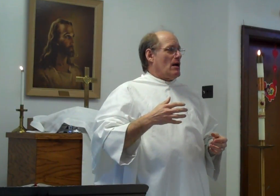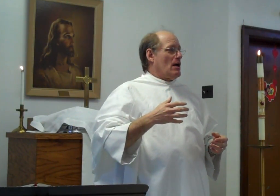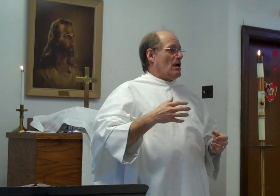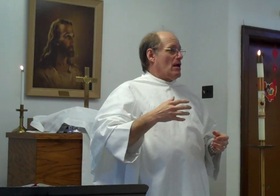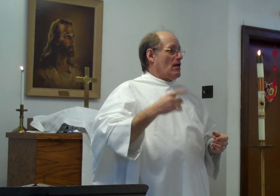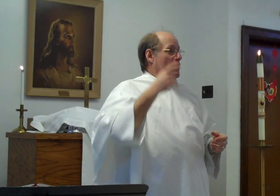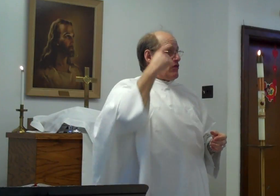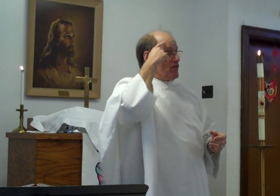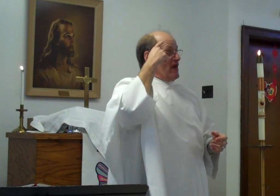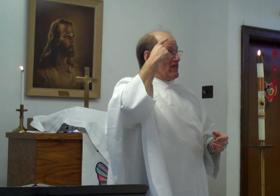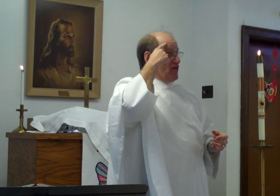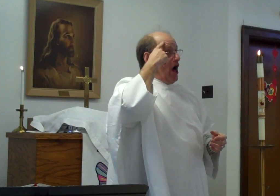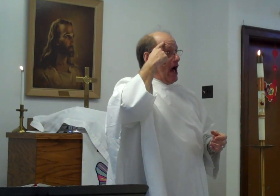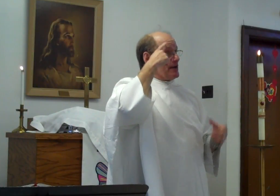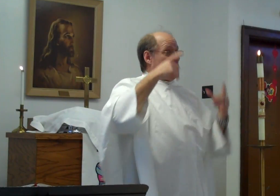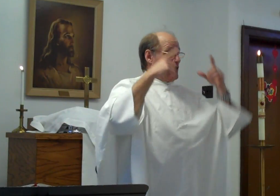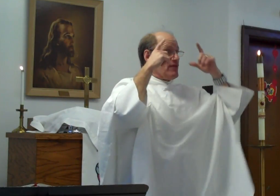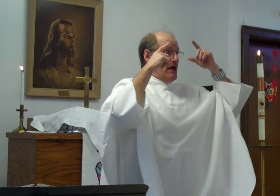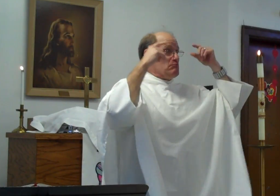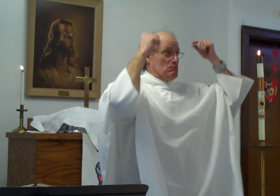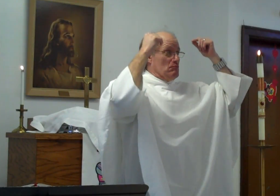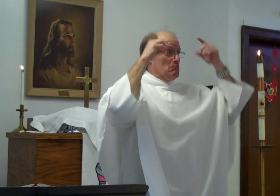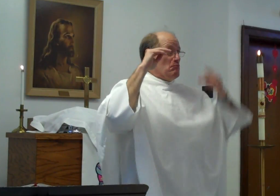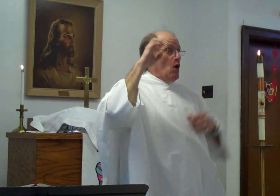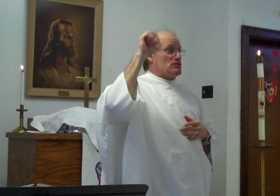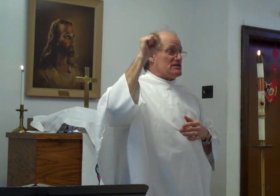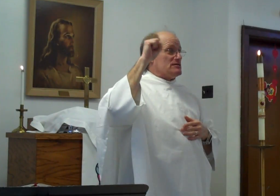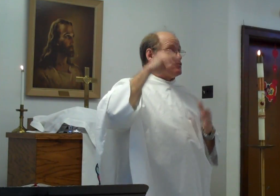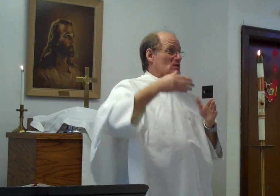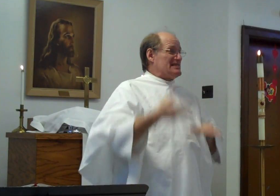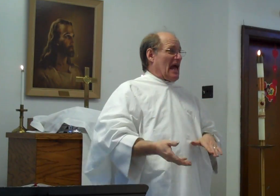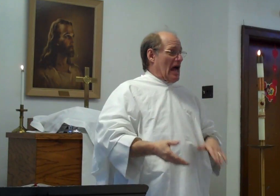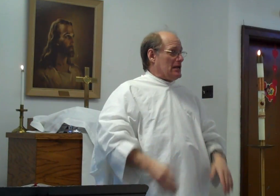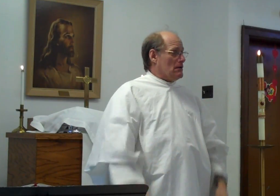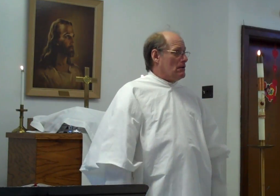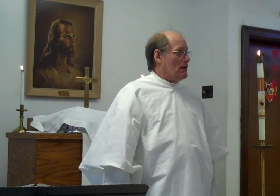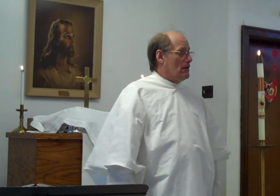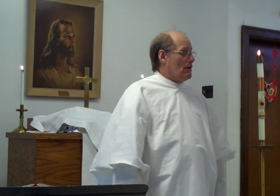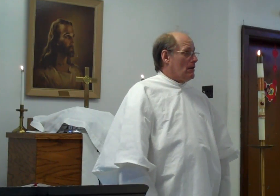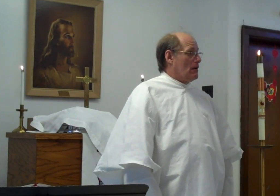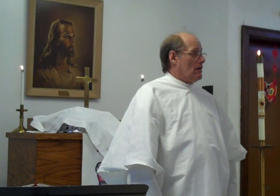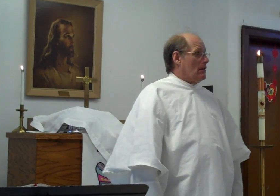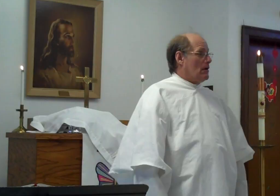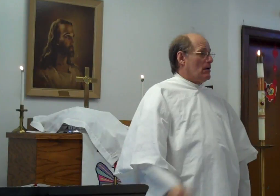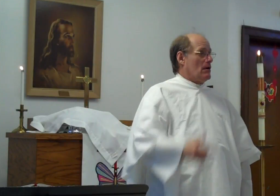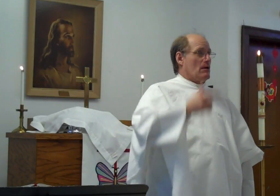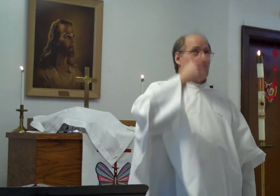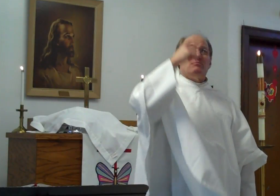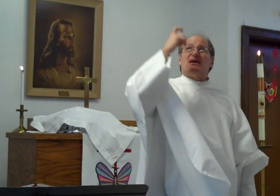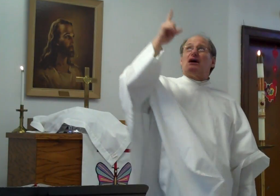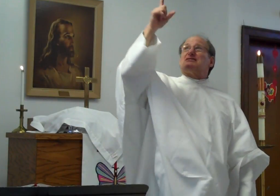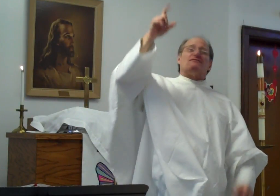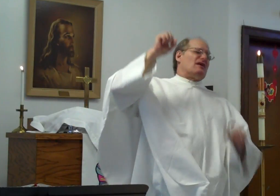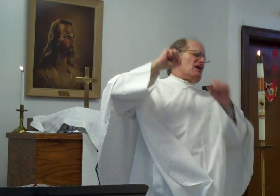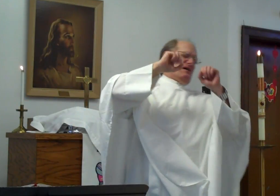They thought that Moses was dead. And because of the